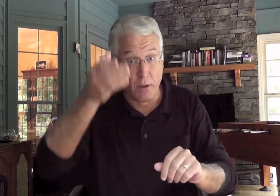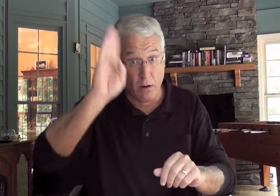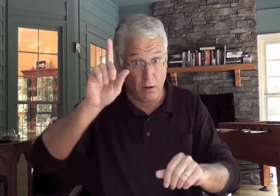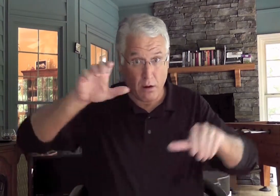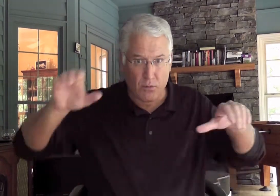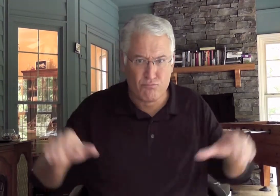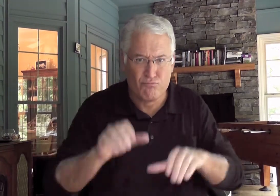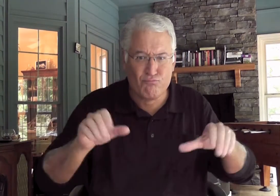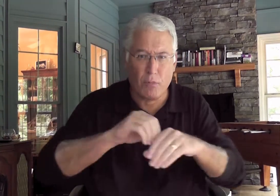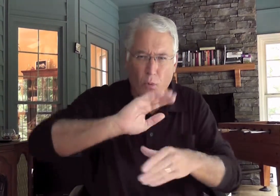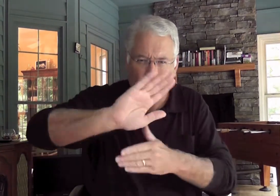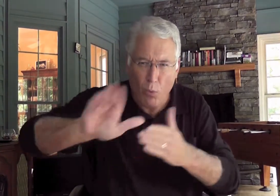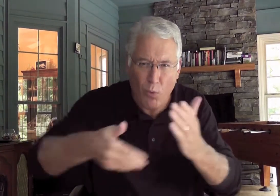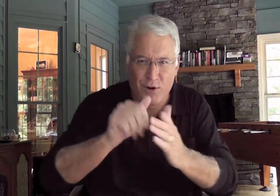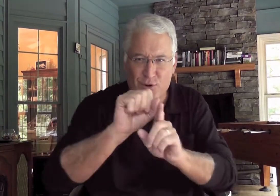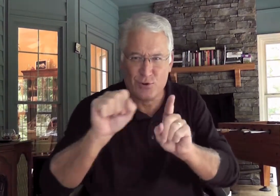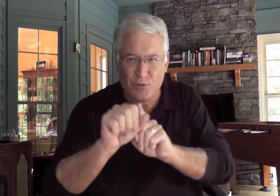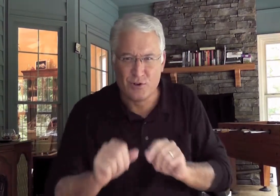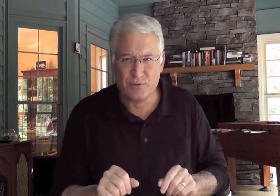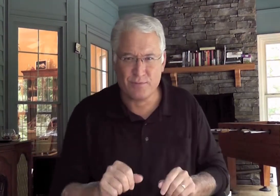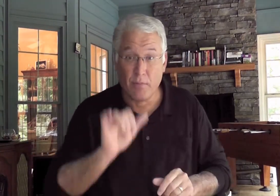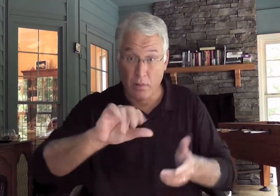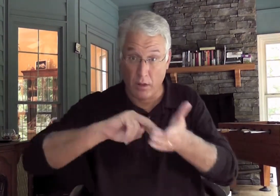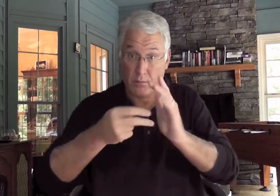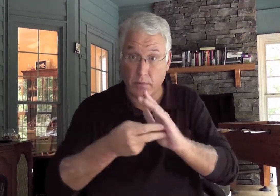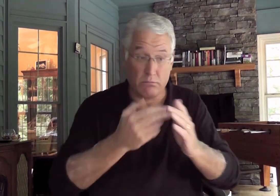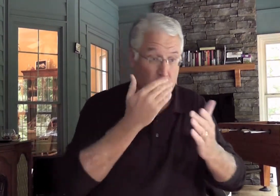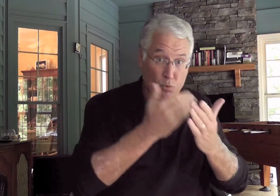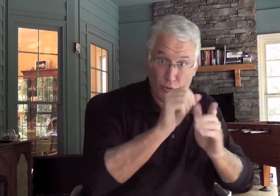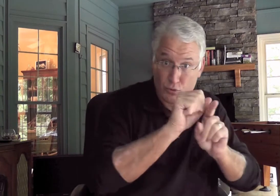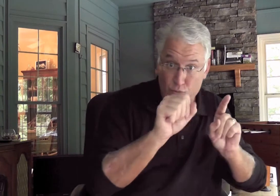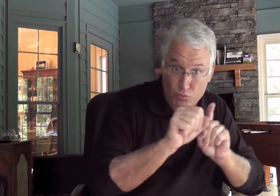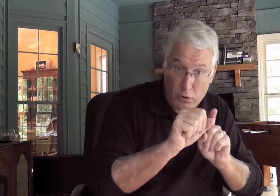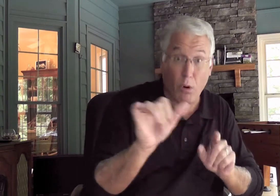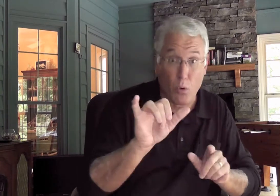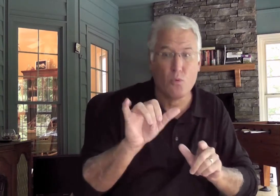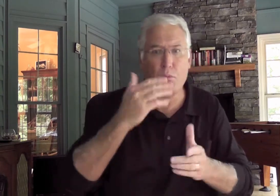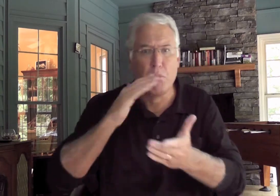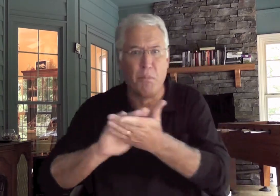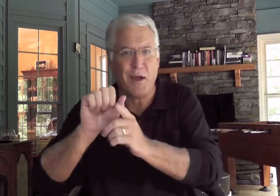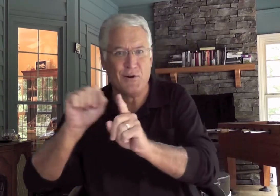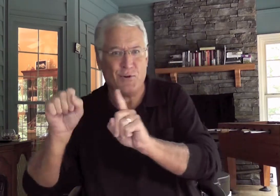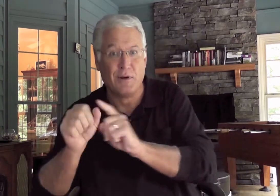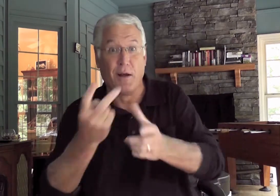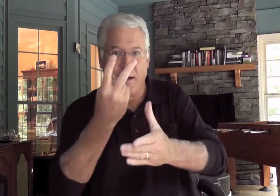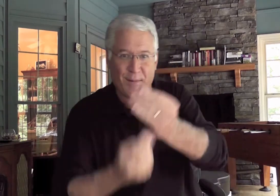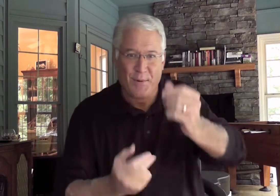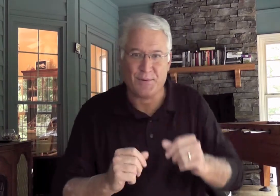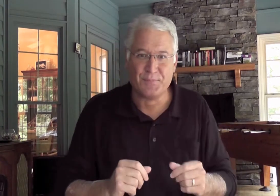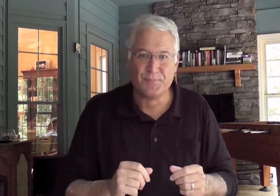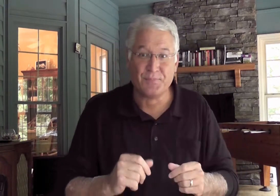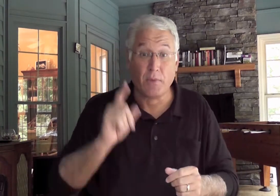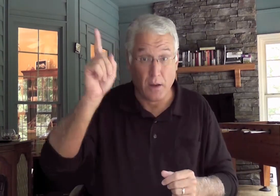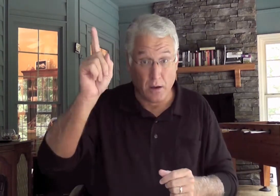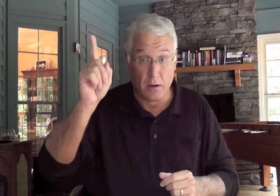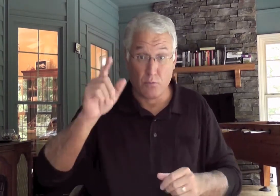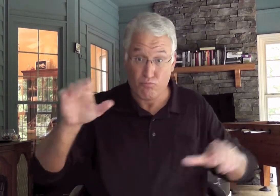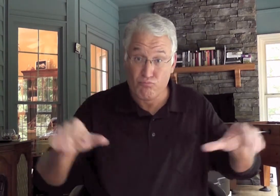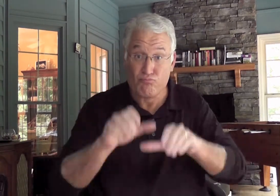When we think about this, we know it's the hope that's set before us. If we have a good, sad situation or a bad one, either one,